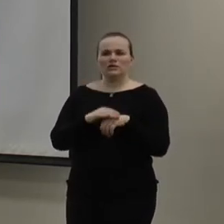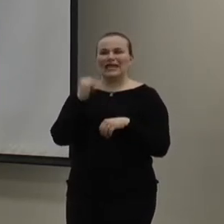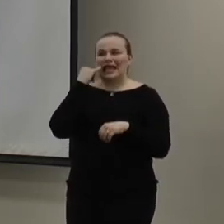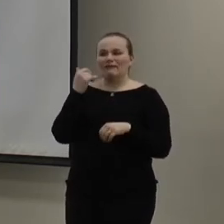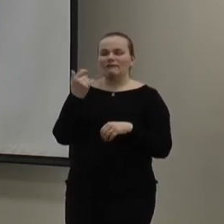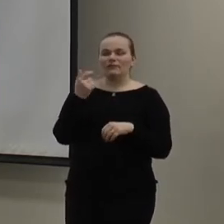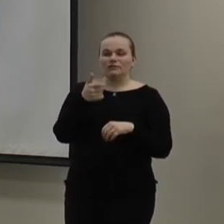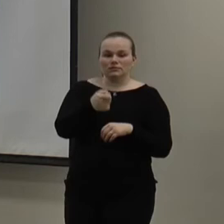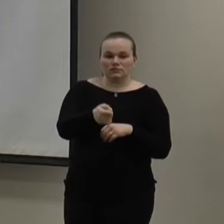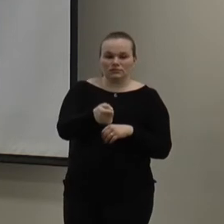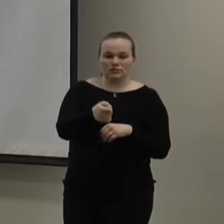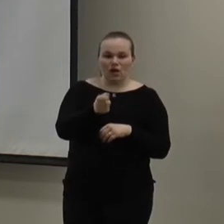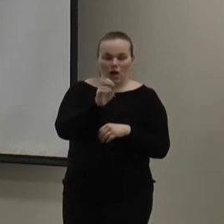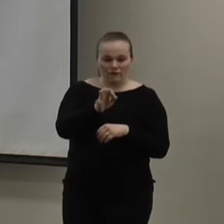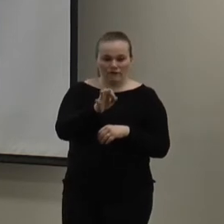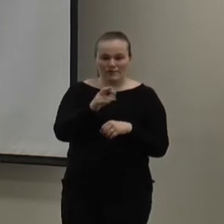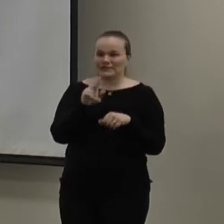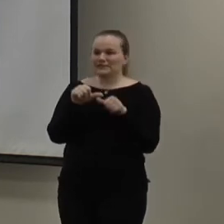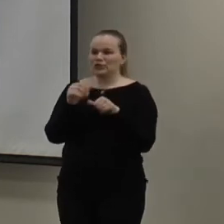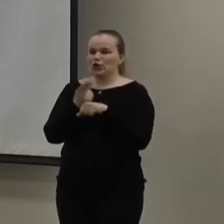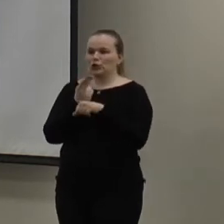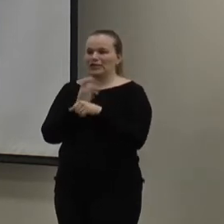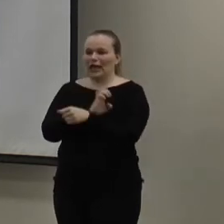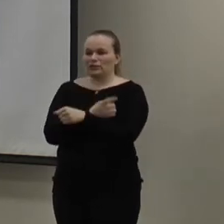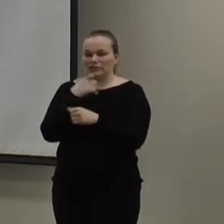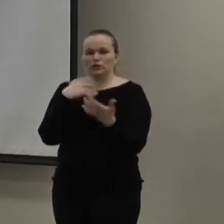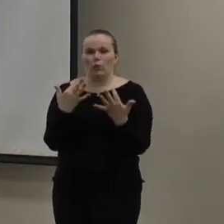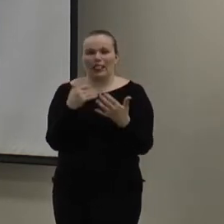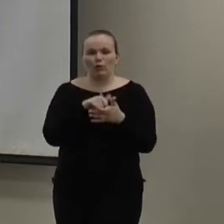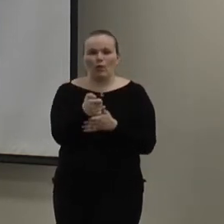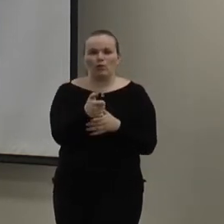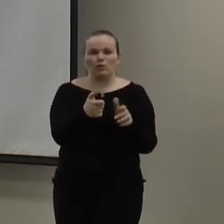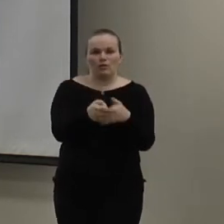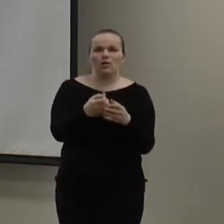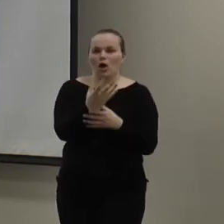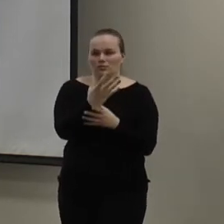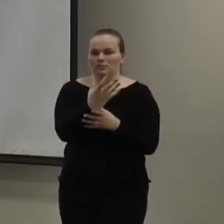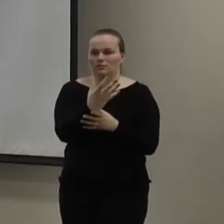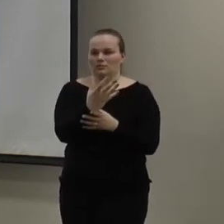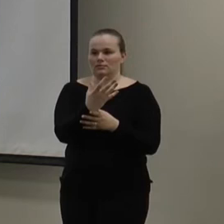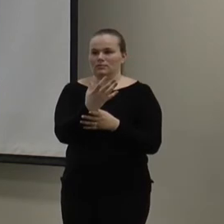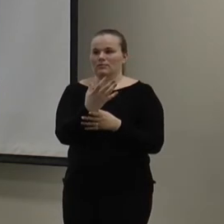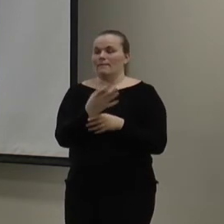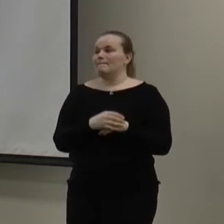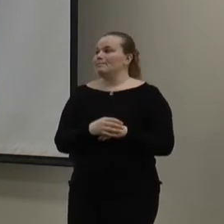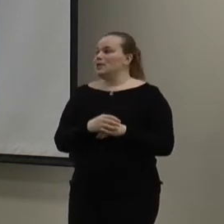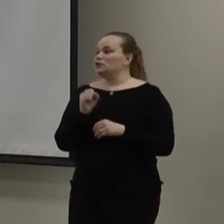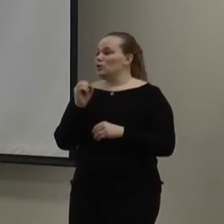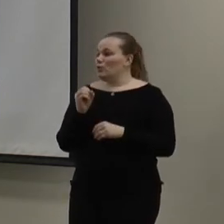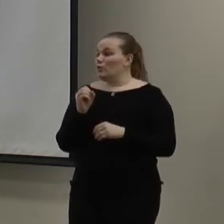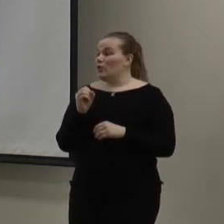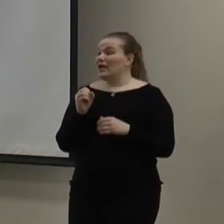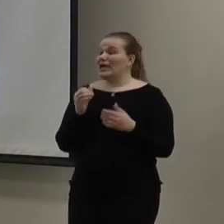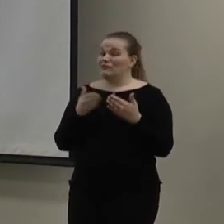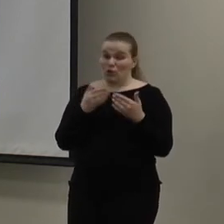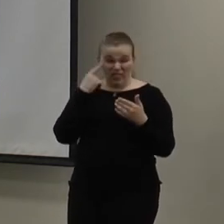turn it off, but it's still using energy because it is like waiting for that remote control to be able to click it on. So, even